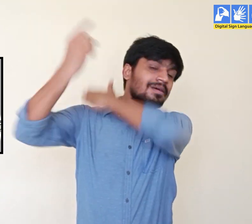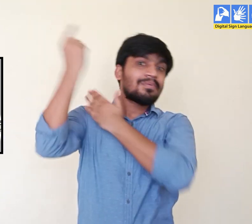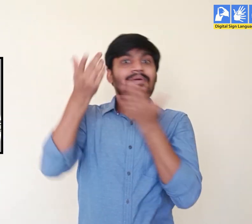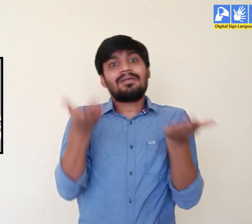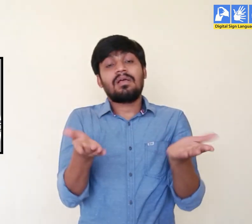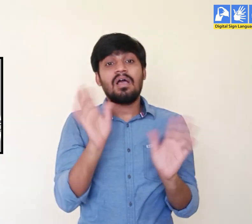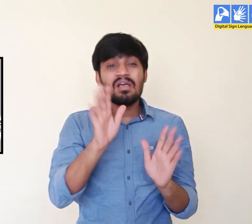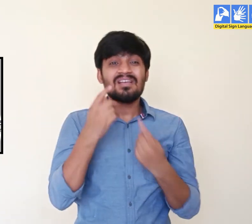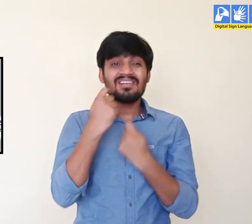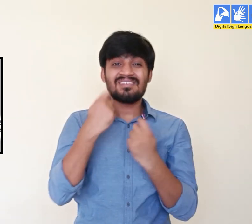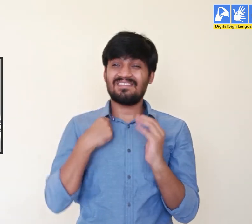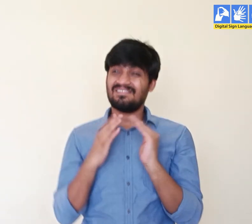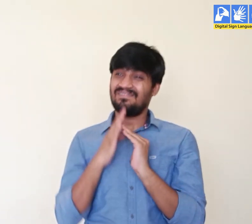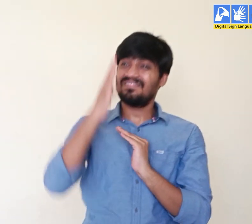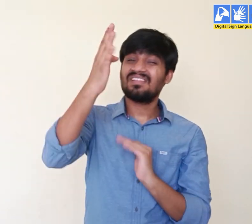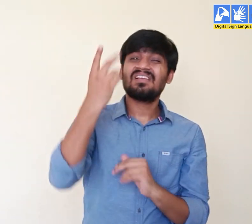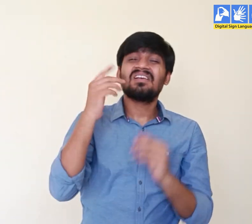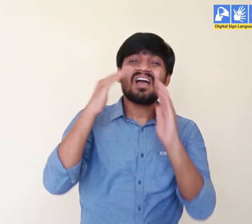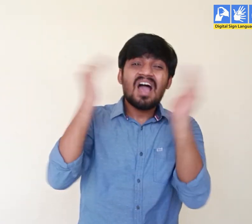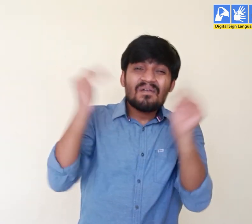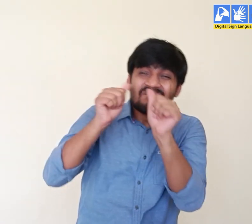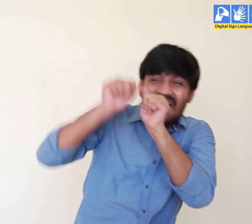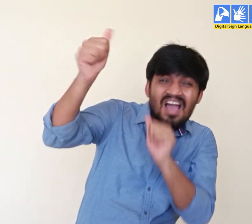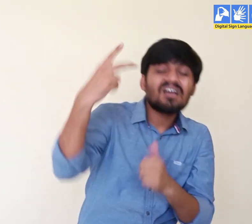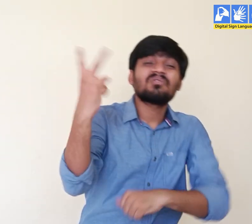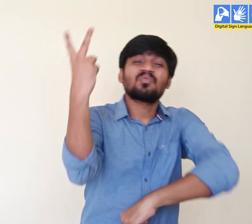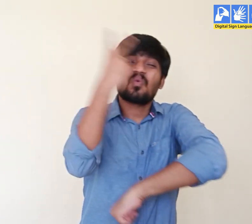Even travelling to far away villages would take 2-3 days.